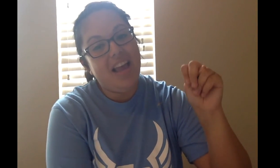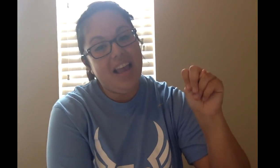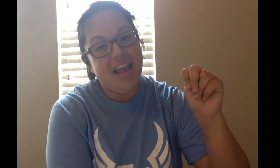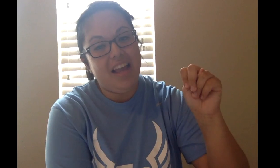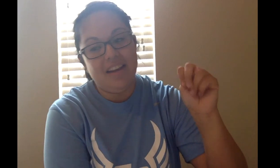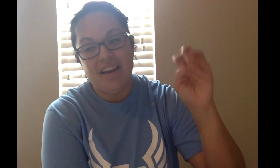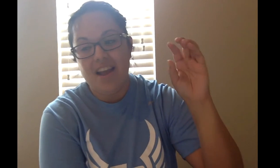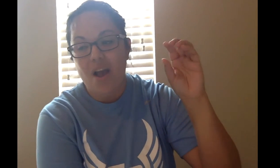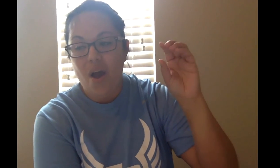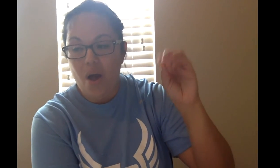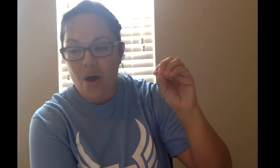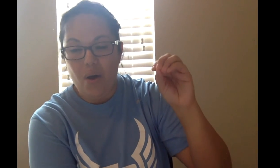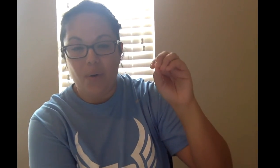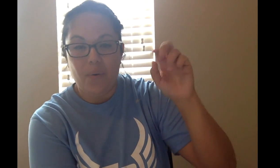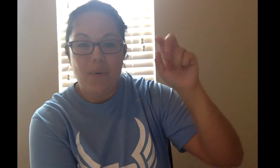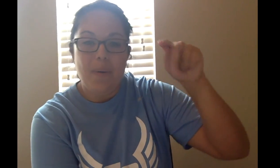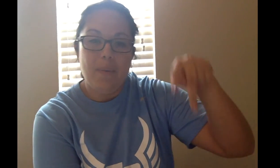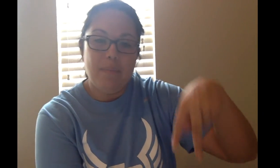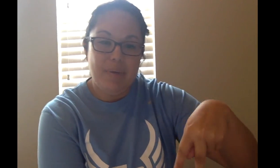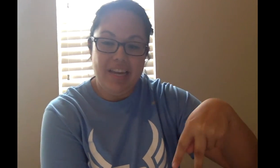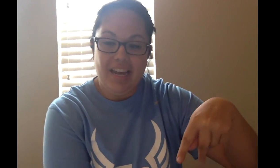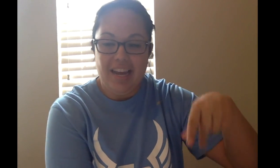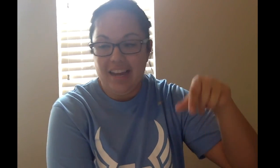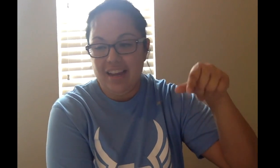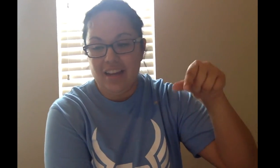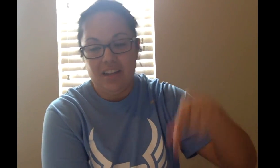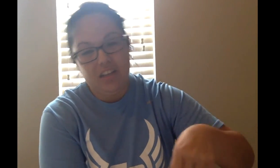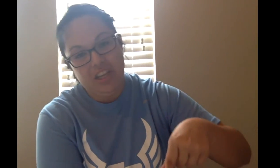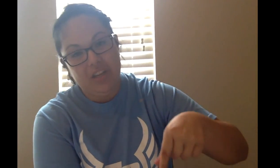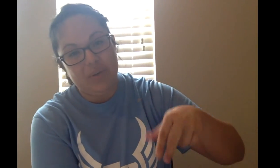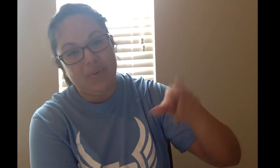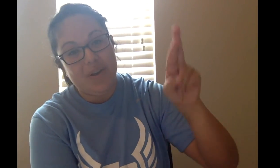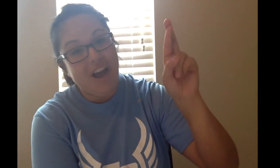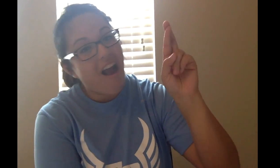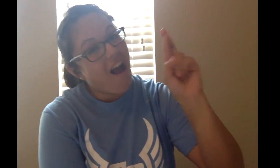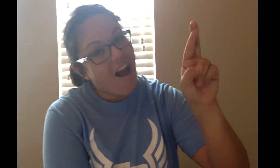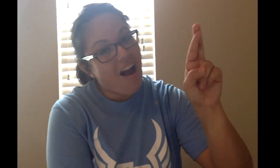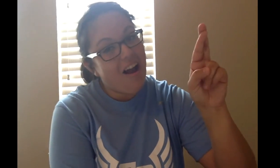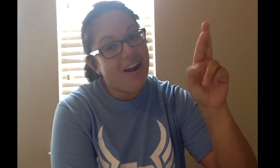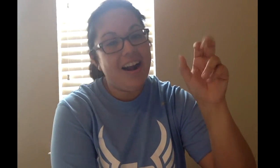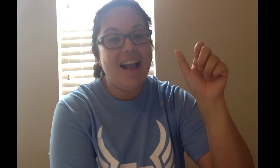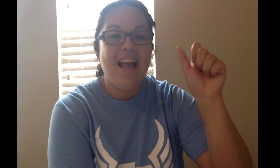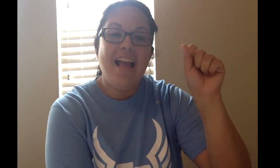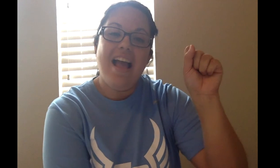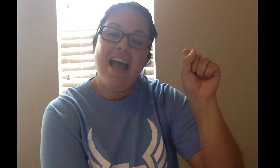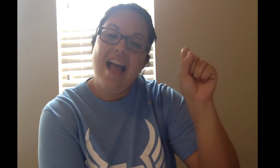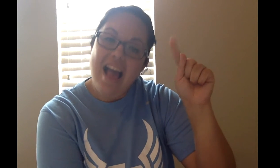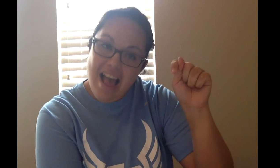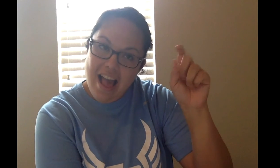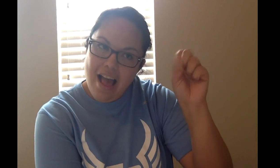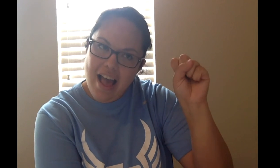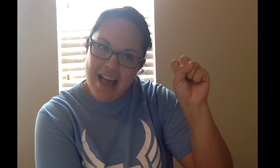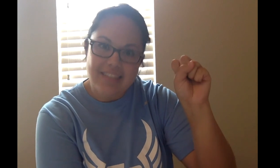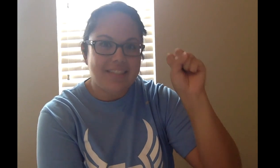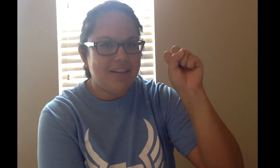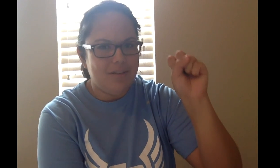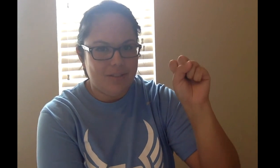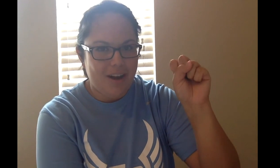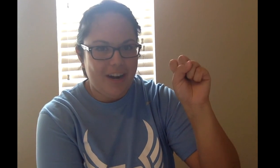N, O, P, Q, R, S, sorry,